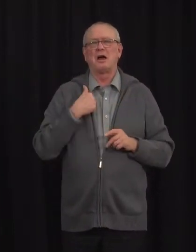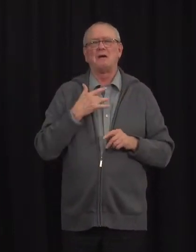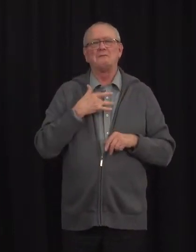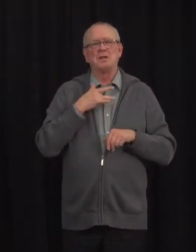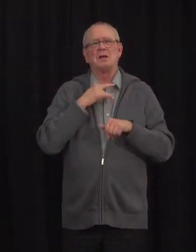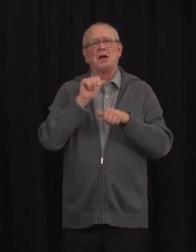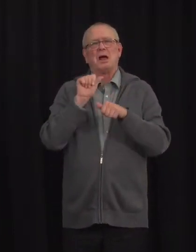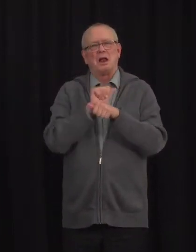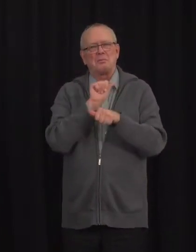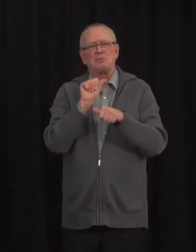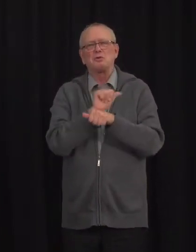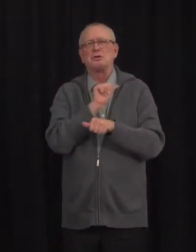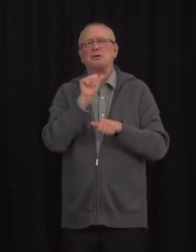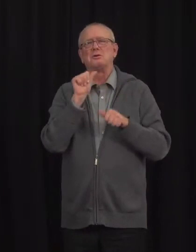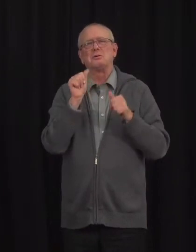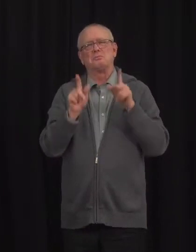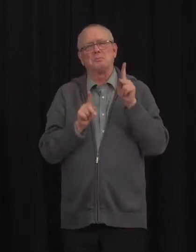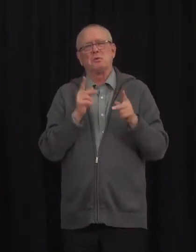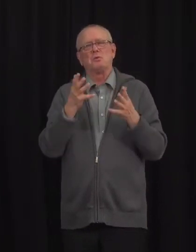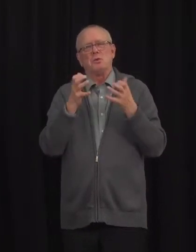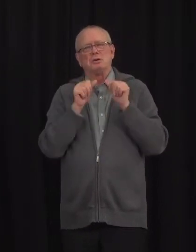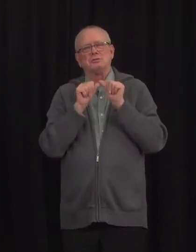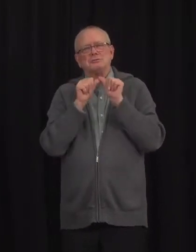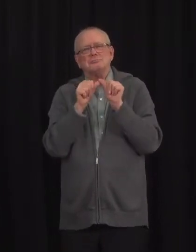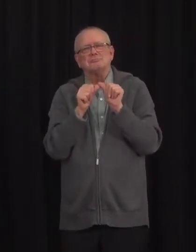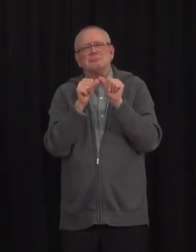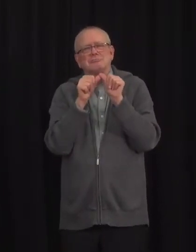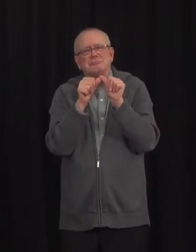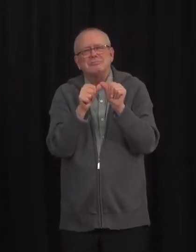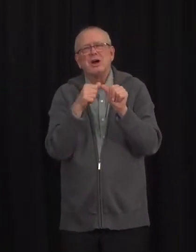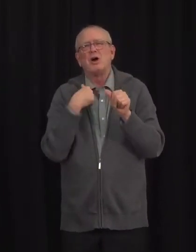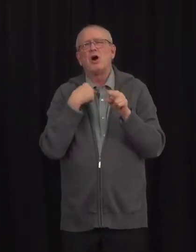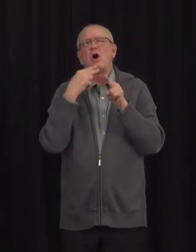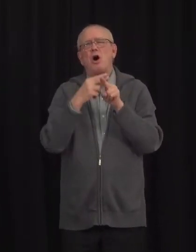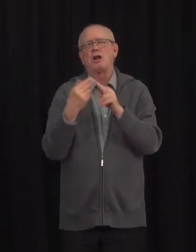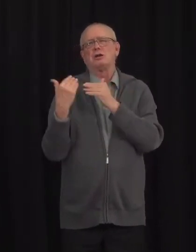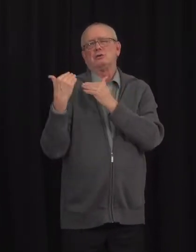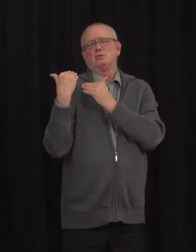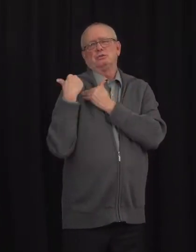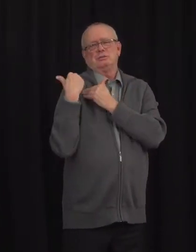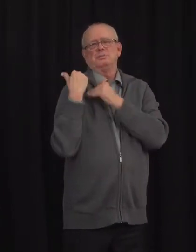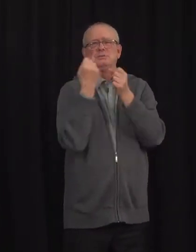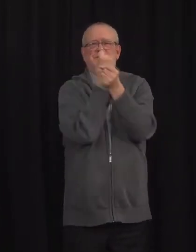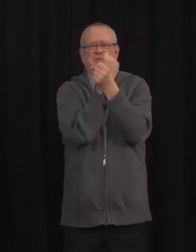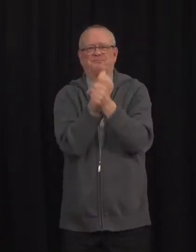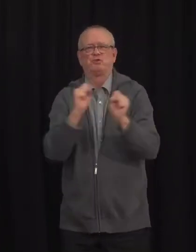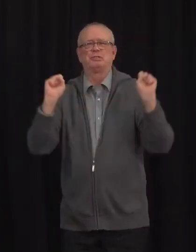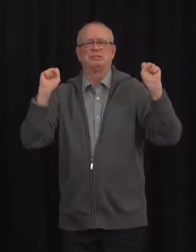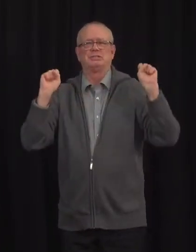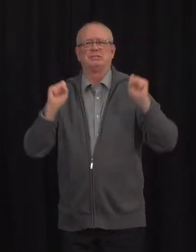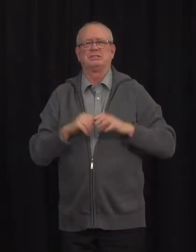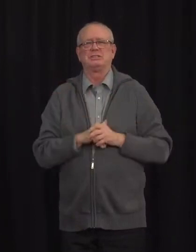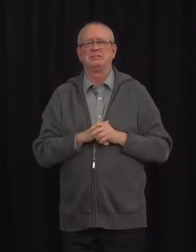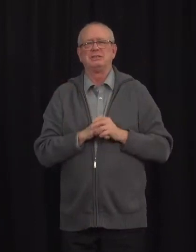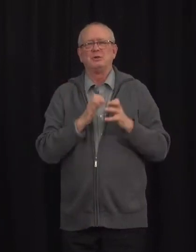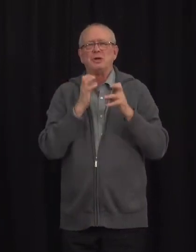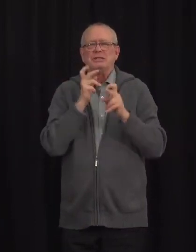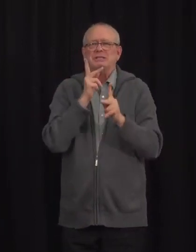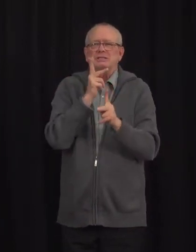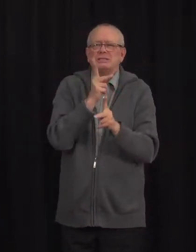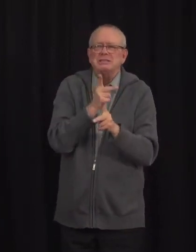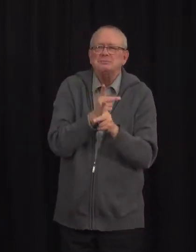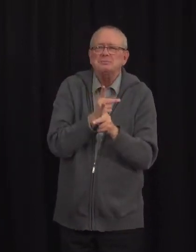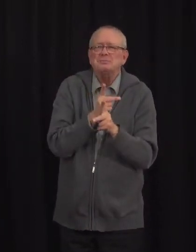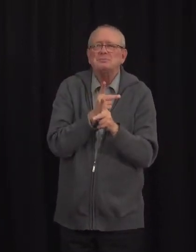to maintain what I call responsible freedom in all of this, if folks don't